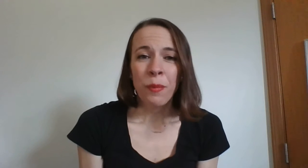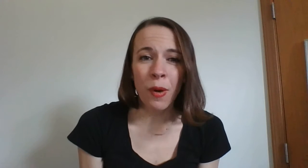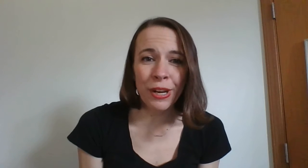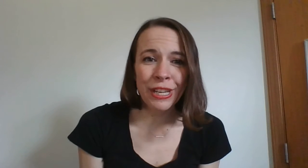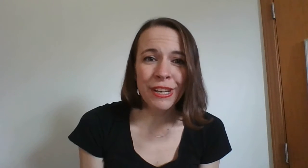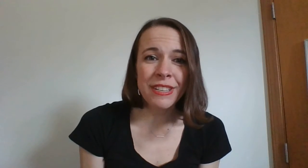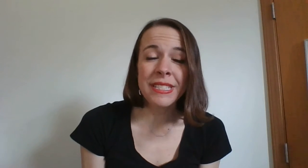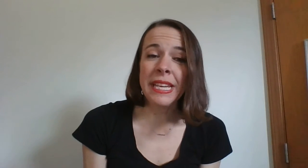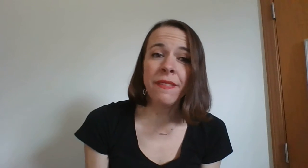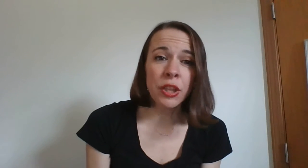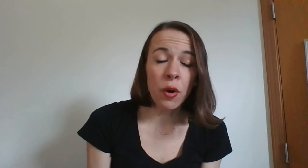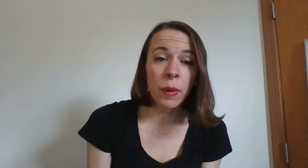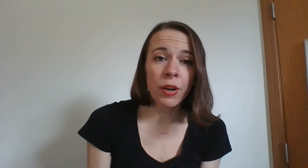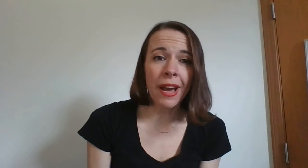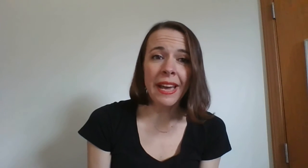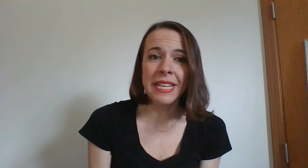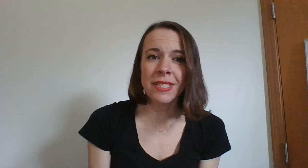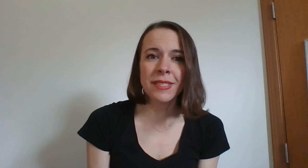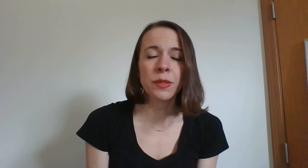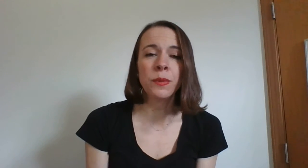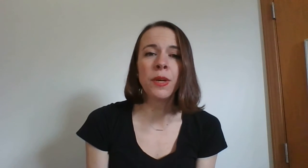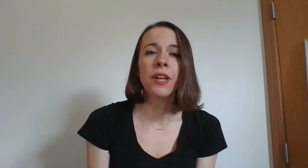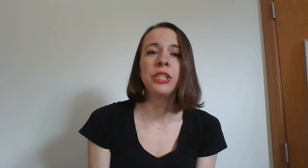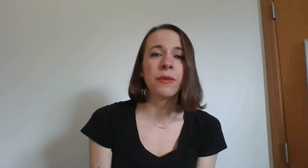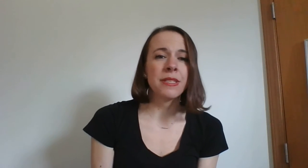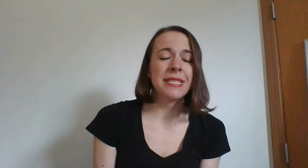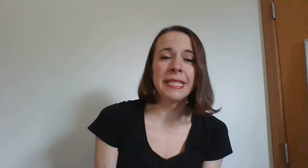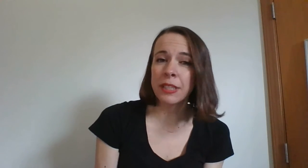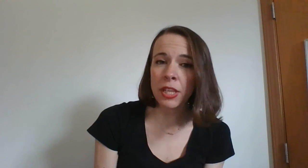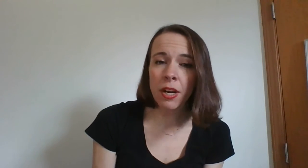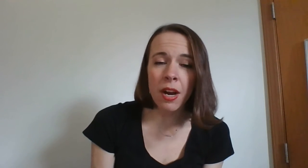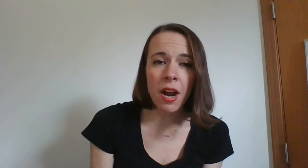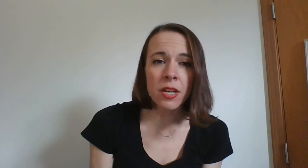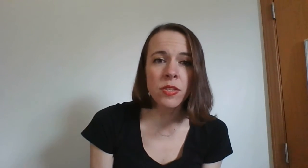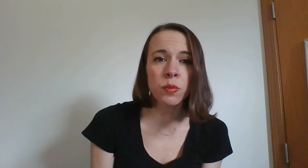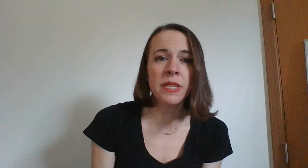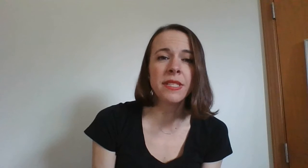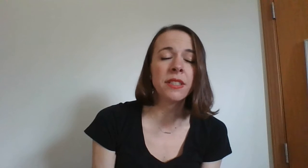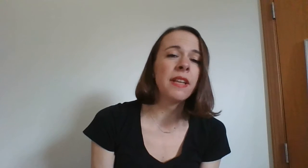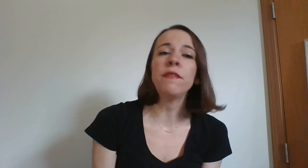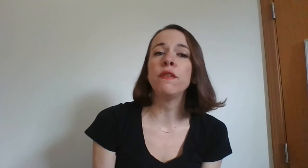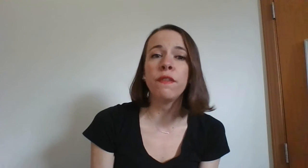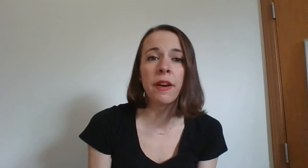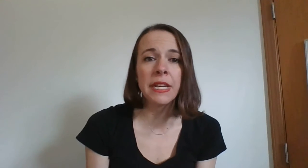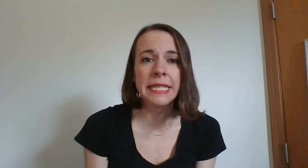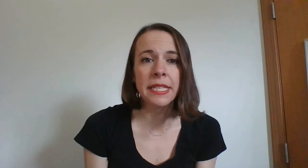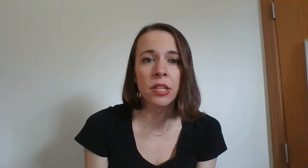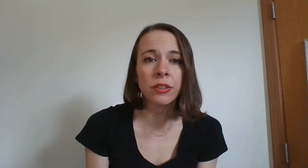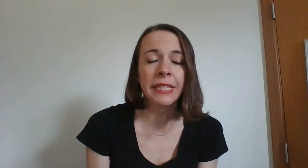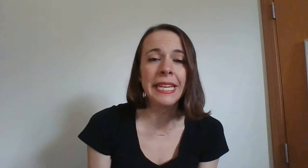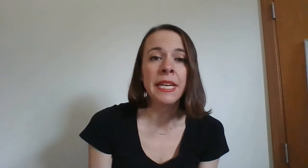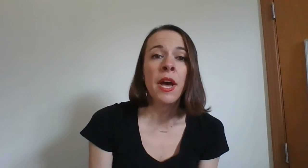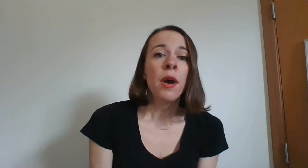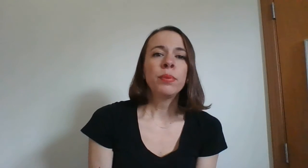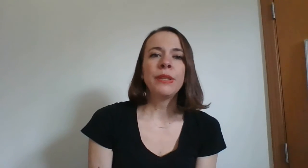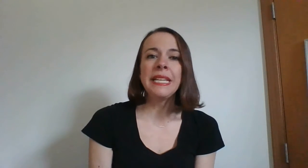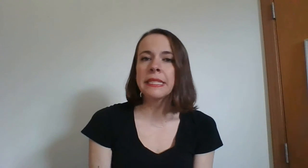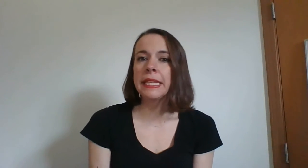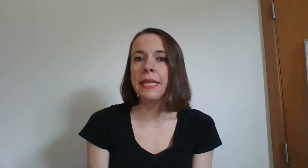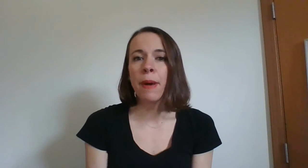warriors even though we're not in school you are still in our hearts we still love you very dearly please keep